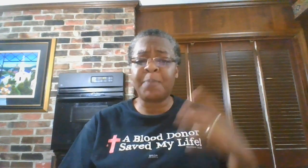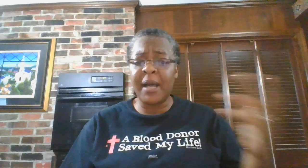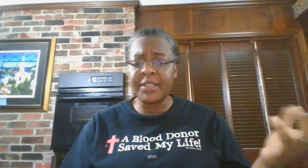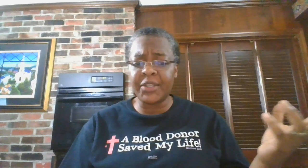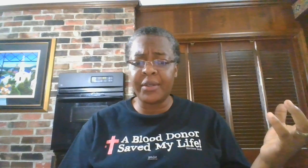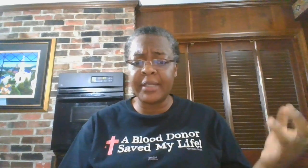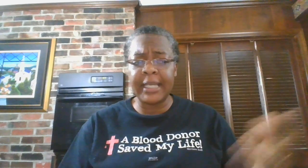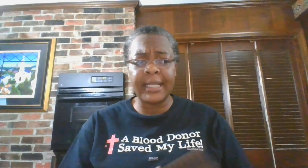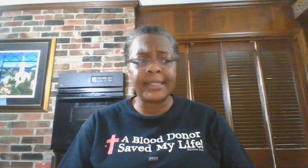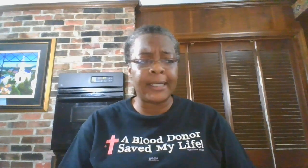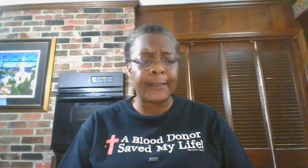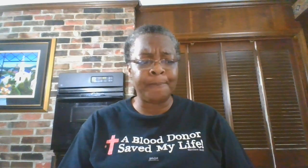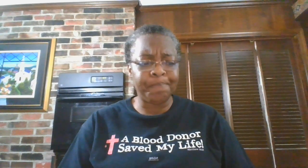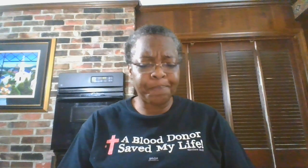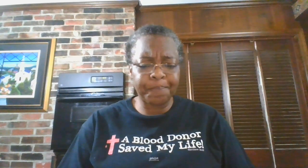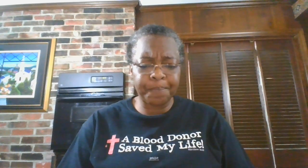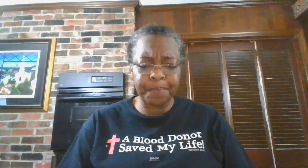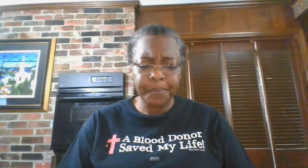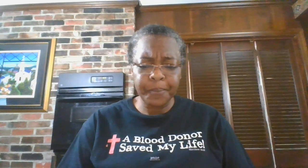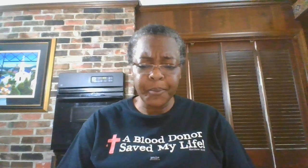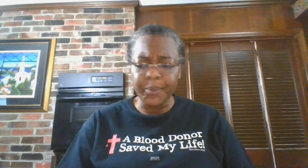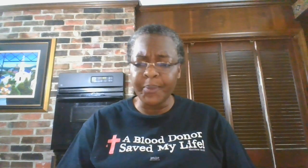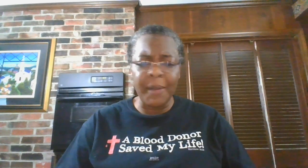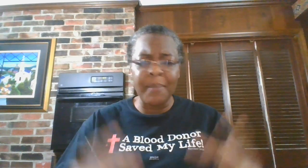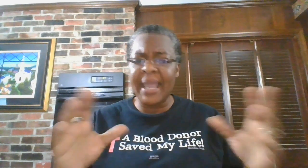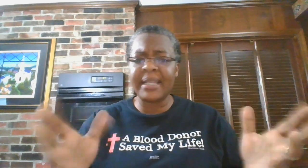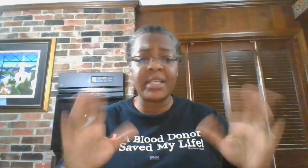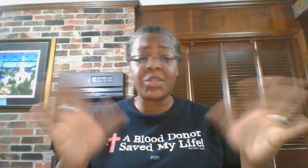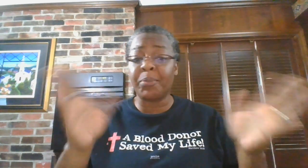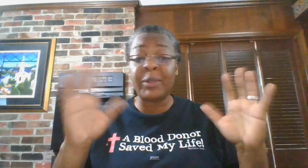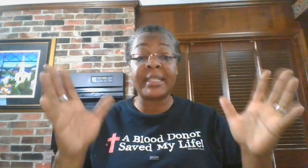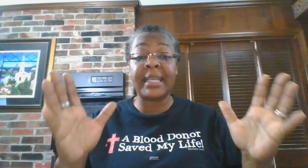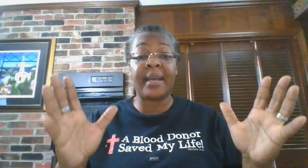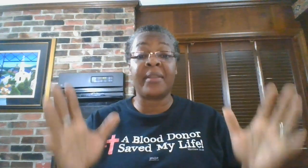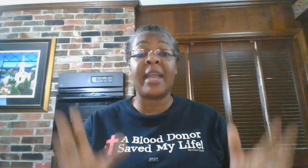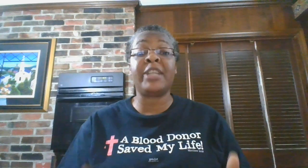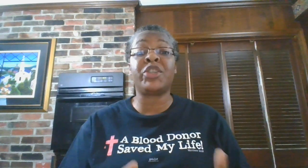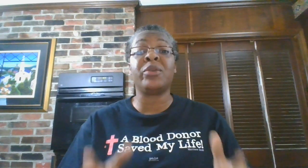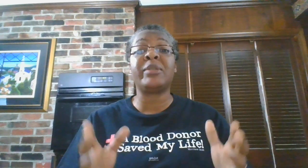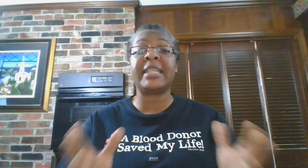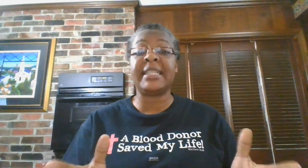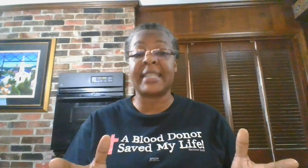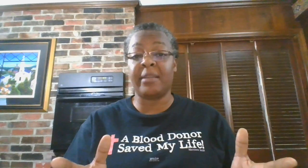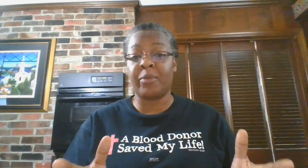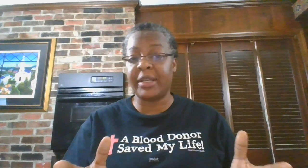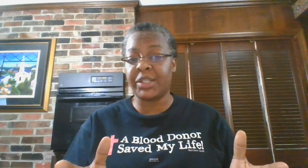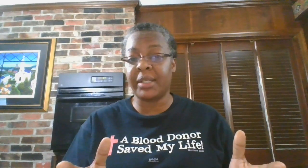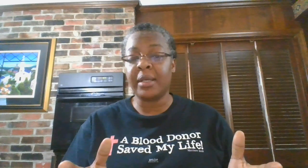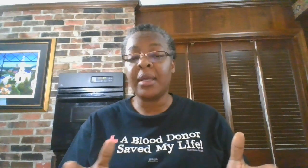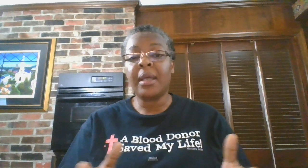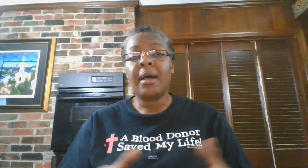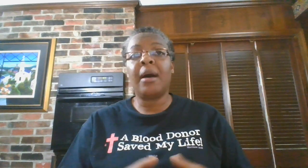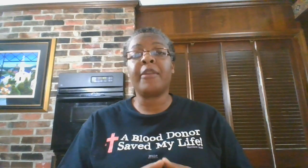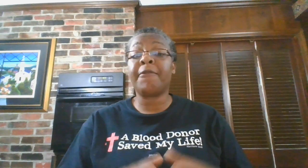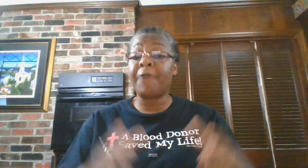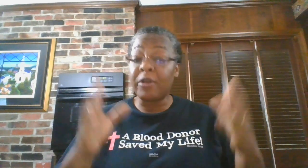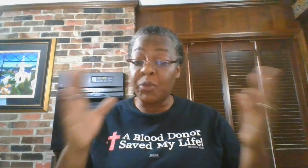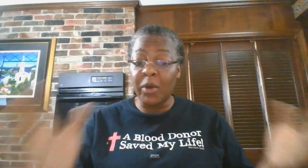sponsored and managed to put together a Juneteenth celebration, the first one